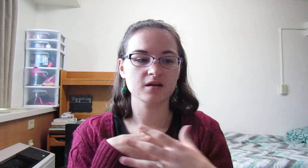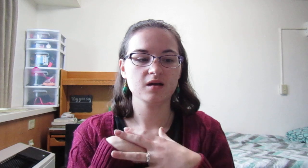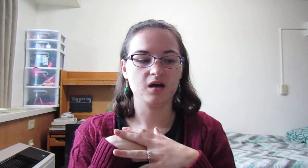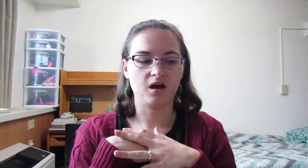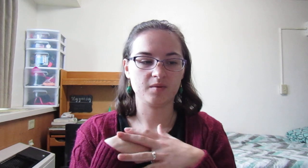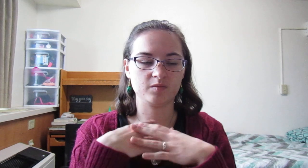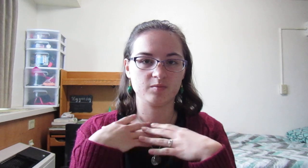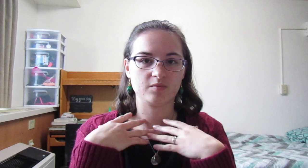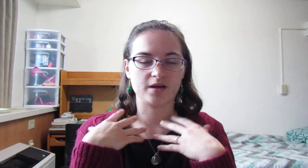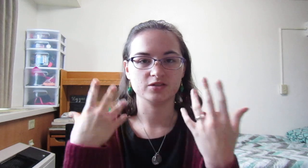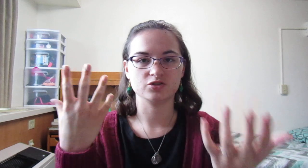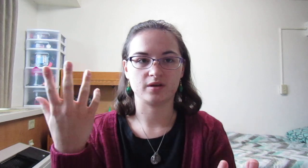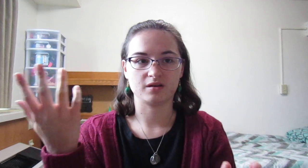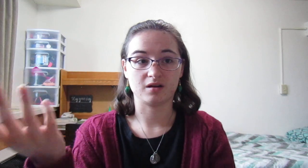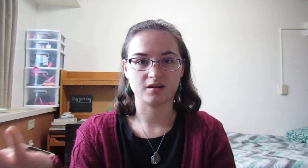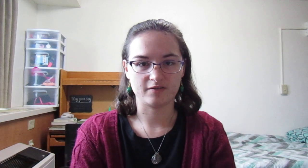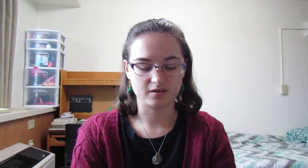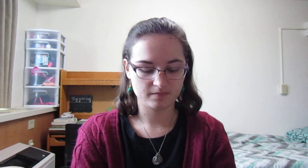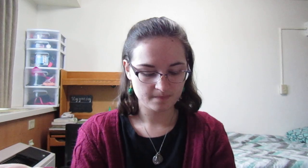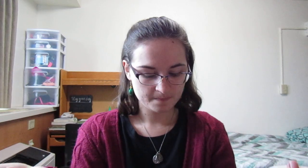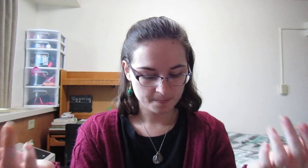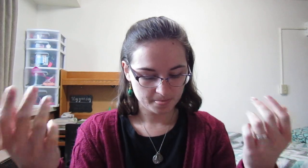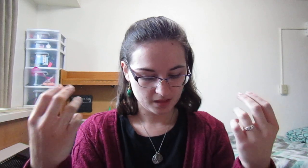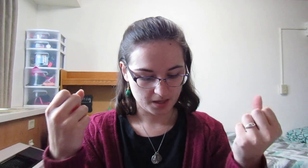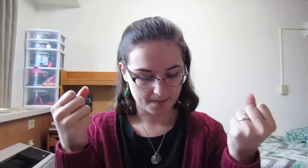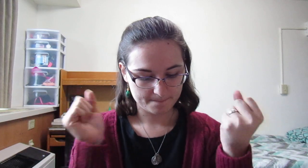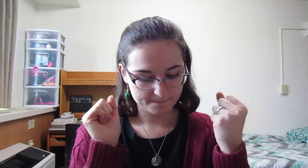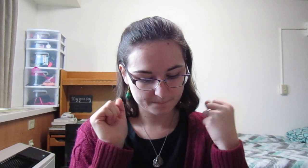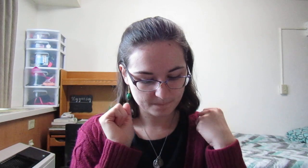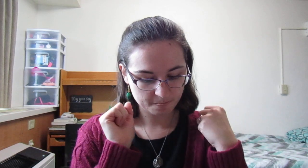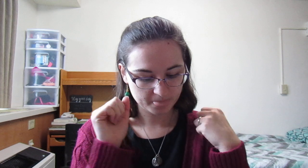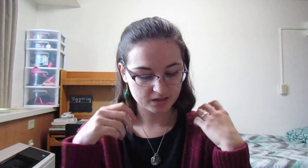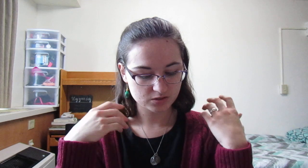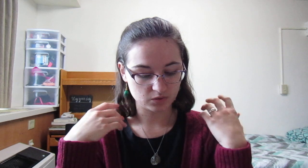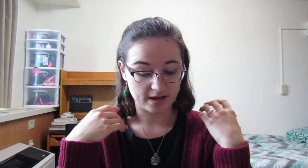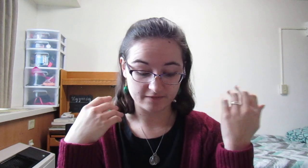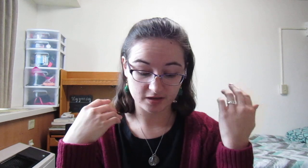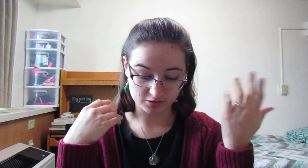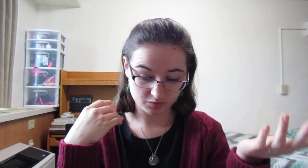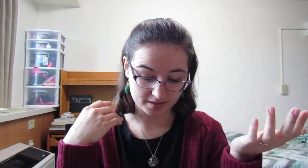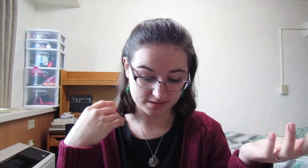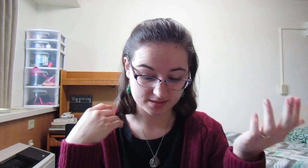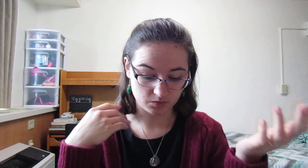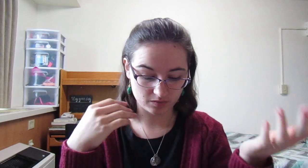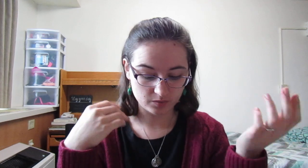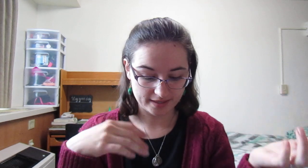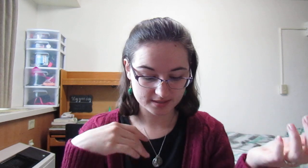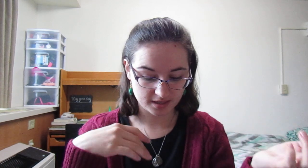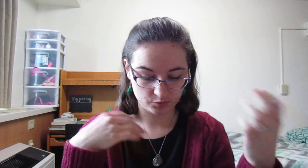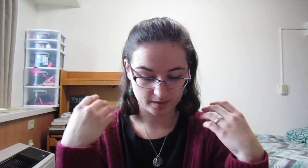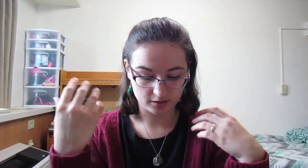um, and we will be ready to join God in heaven. Um, so Advent also reminds us that while we wait, and prepare